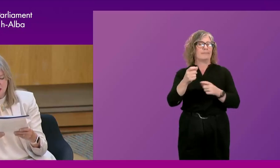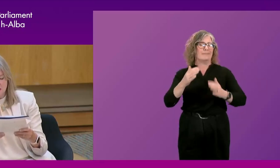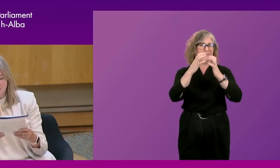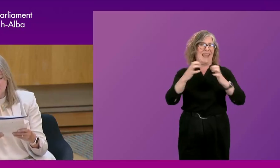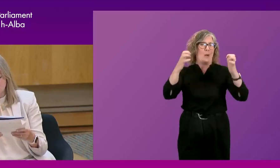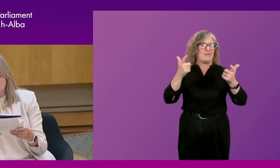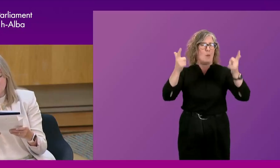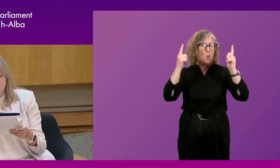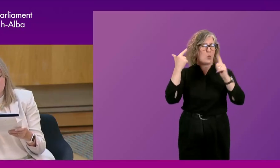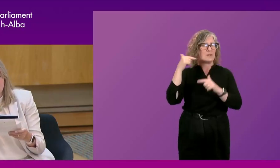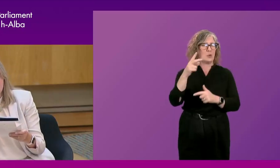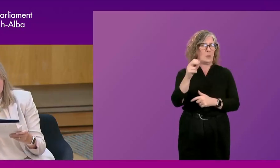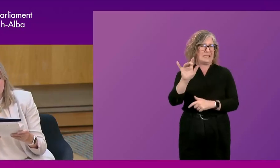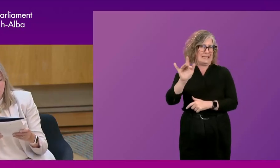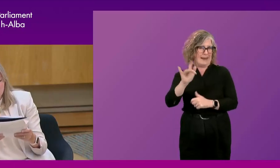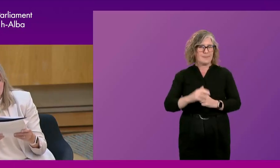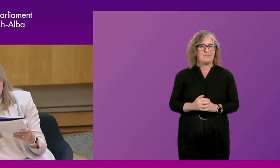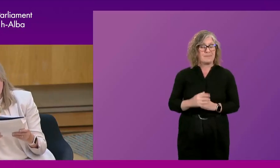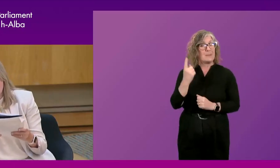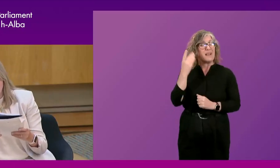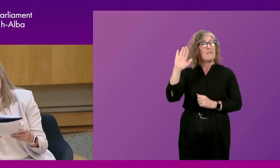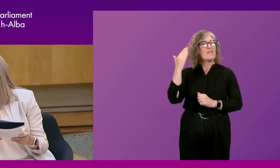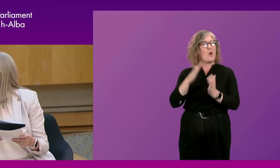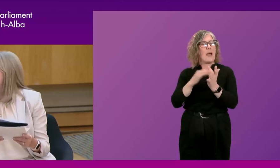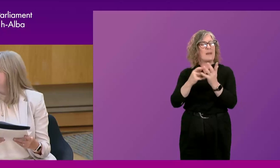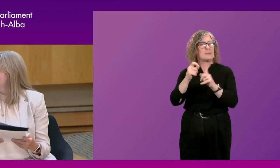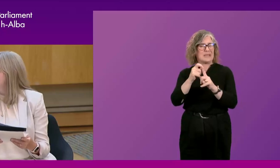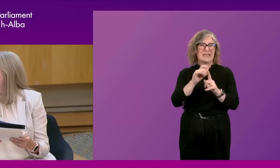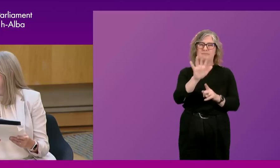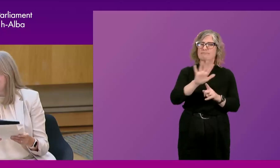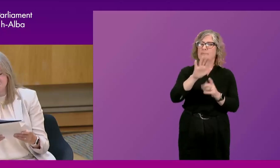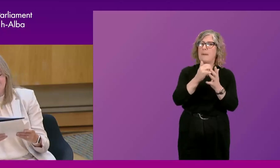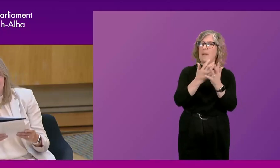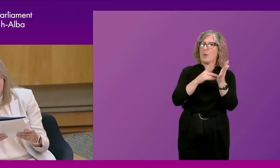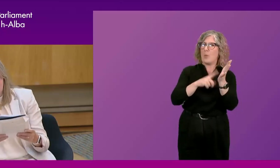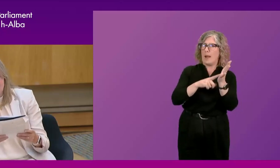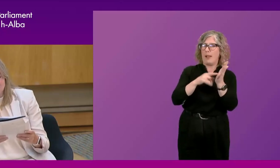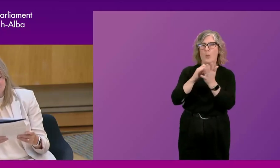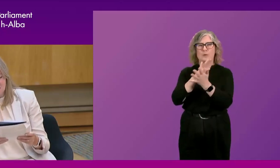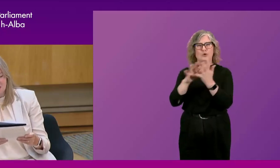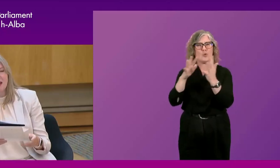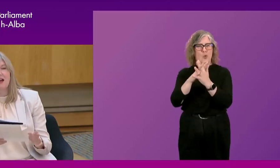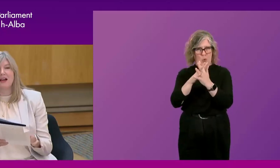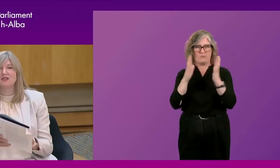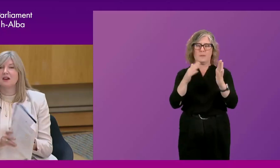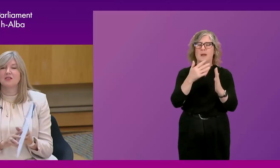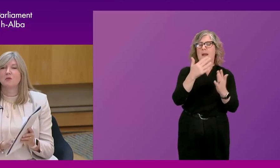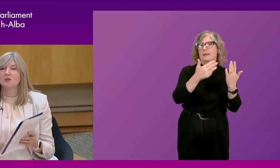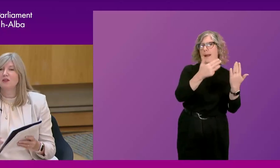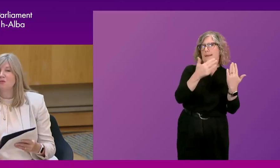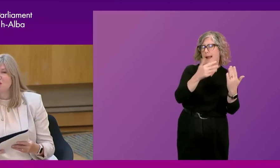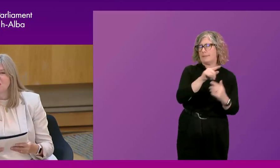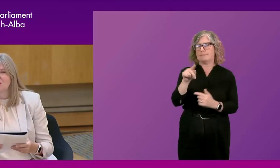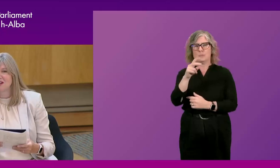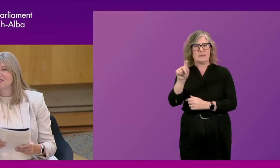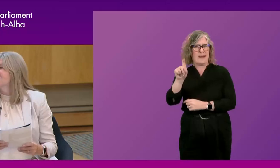2010. And Jack was an MSP for Motherwell and Whishaw between 1999 to 2011. And I think